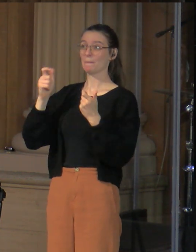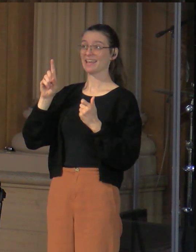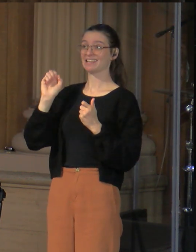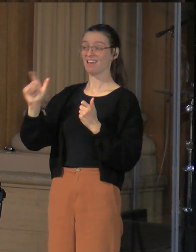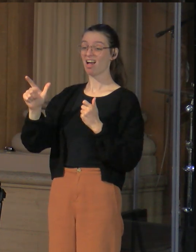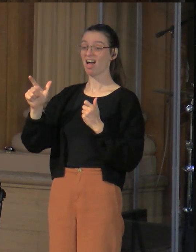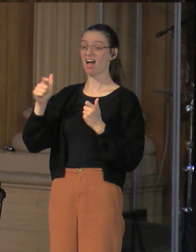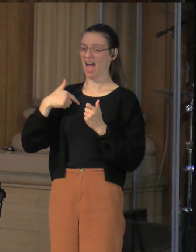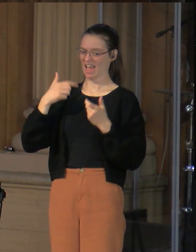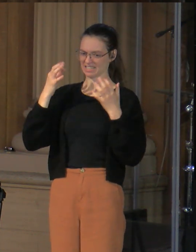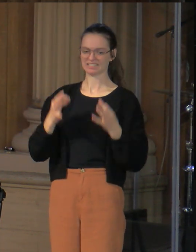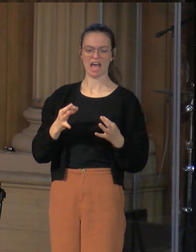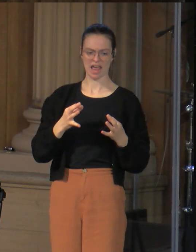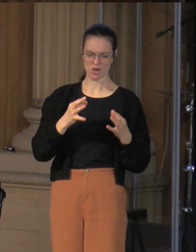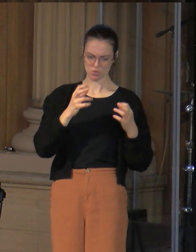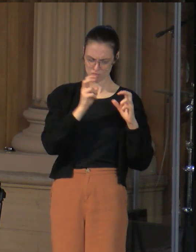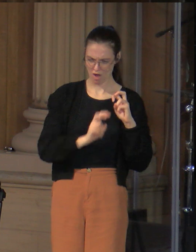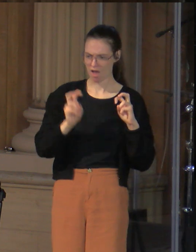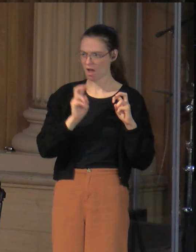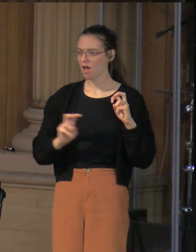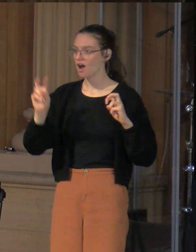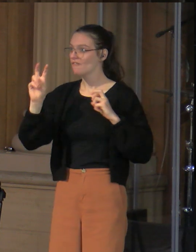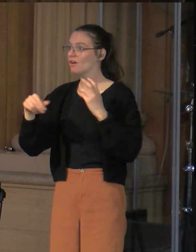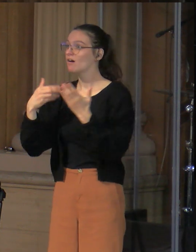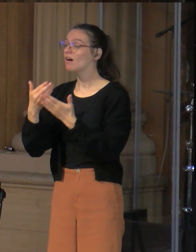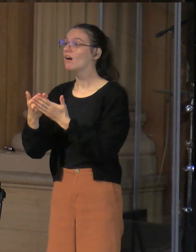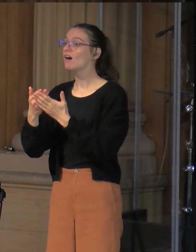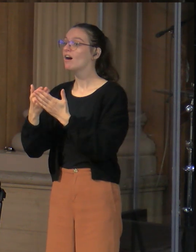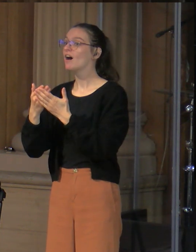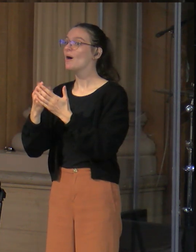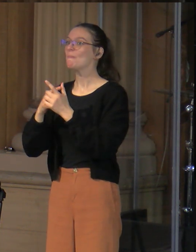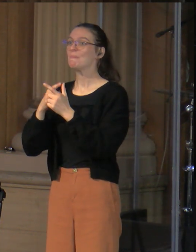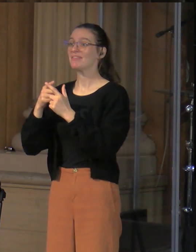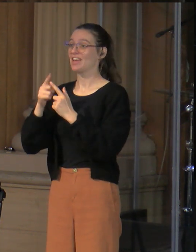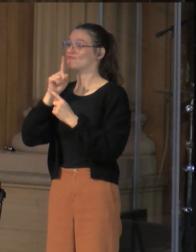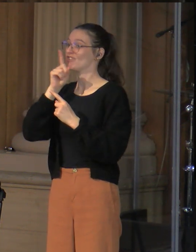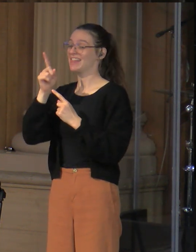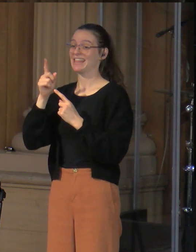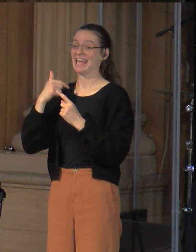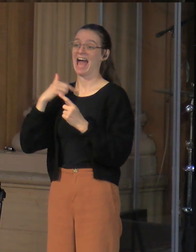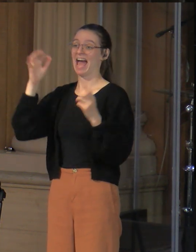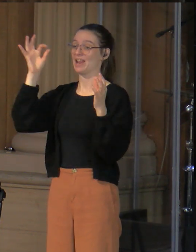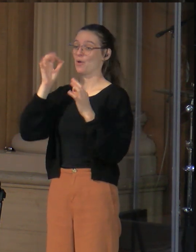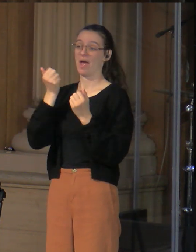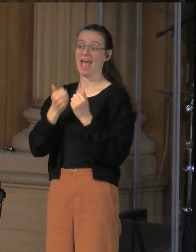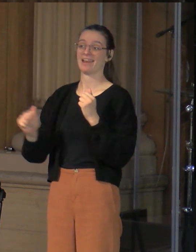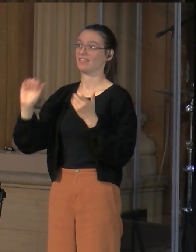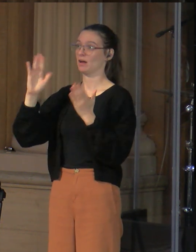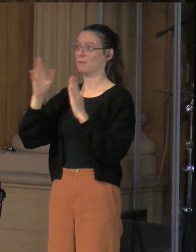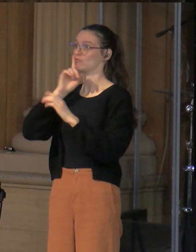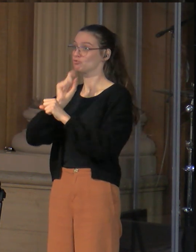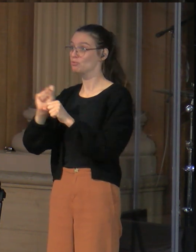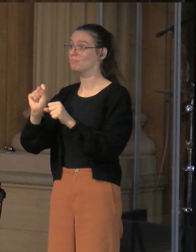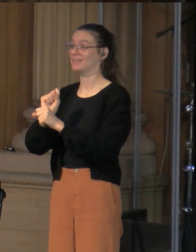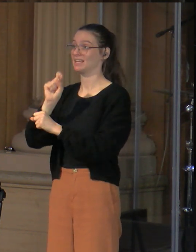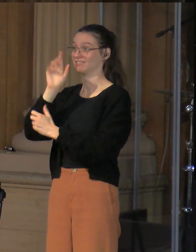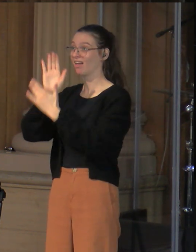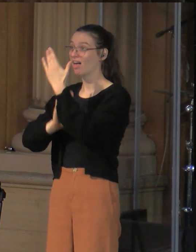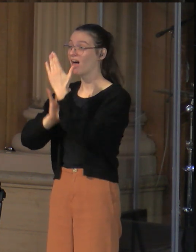I put together this caravan to get here, but I didn't know the half of it. So she seeks out wisdom at great